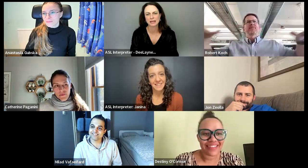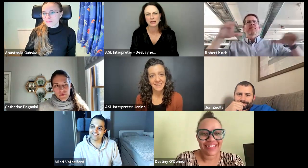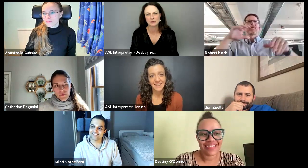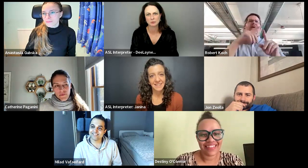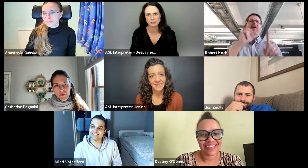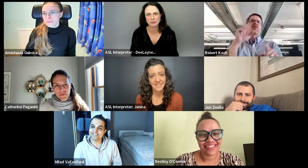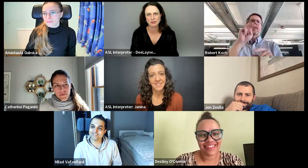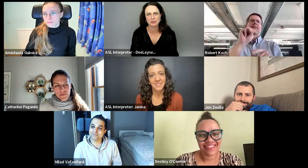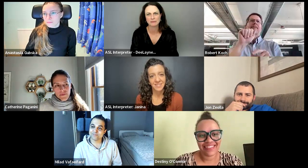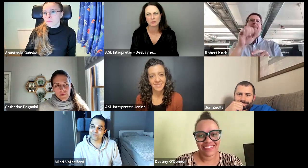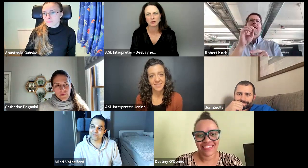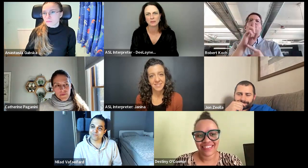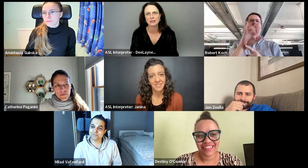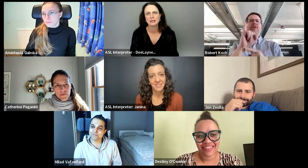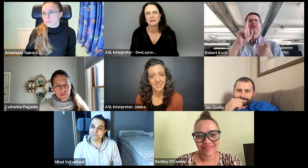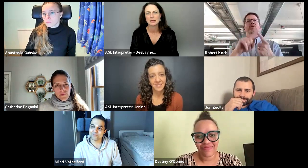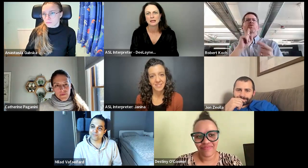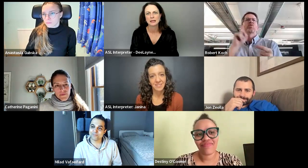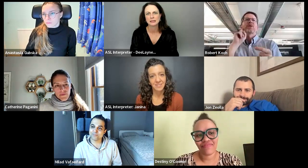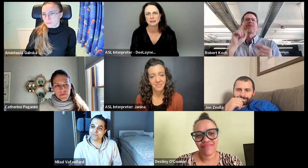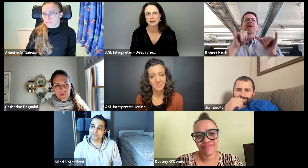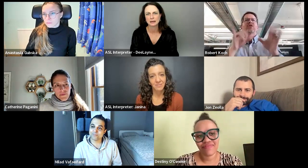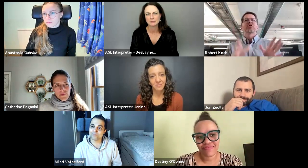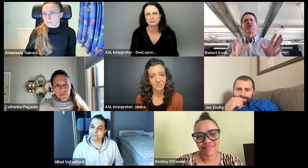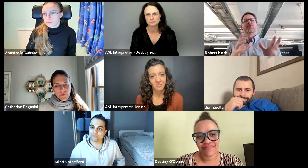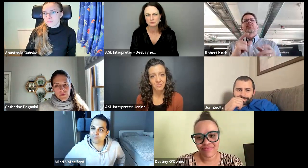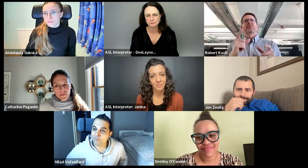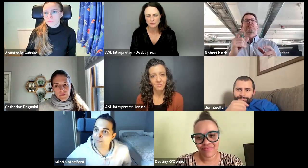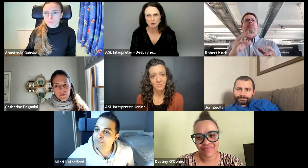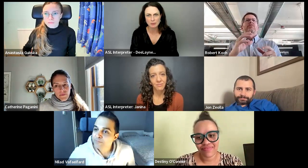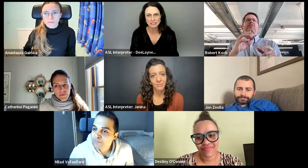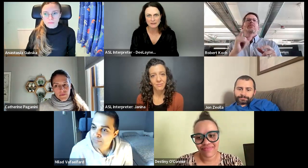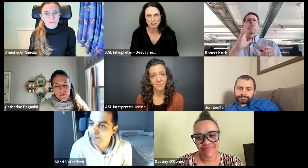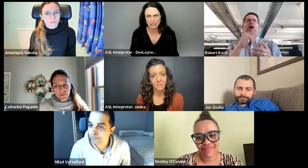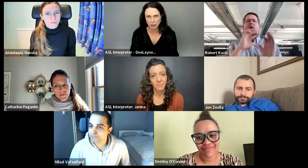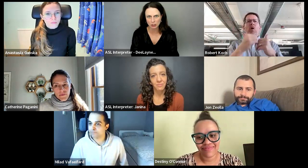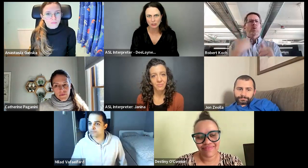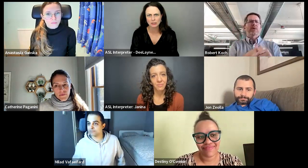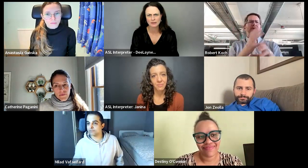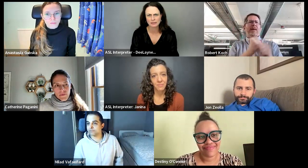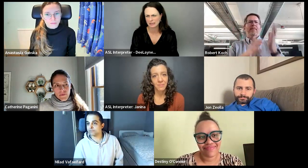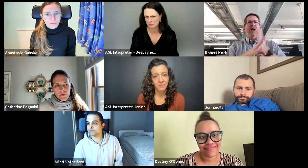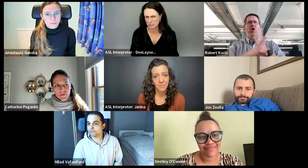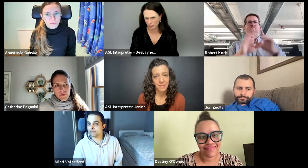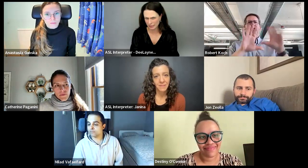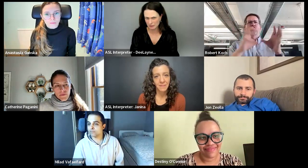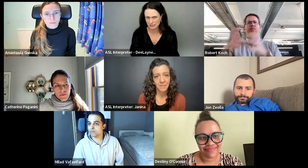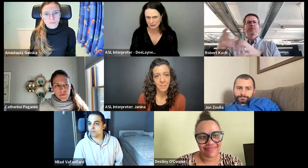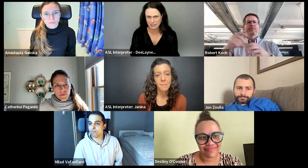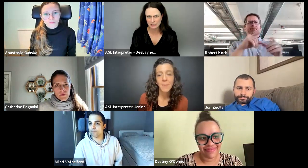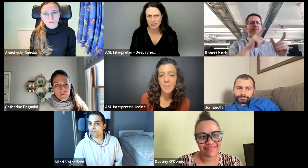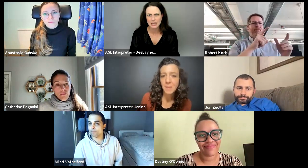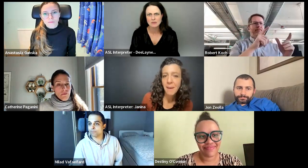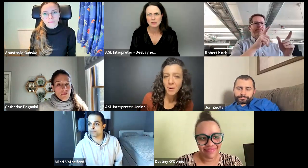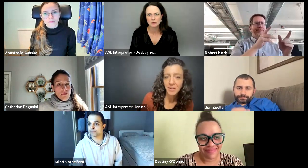Catherine will be up on the platform. And there'll be a deaf engineer. I think Midori, was